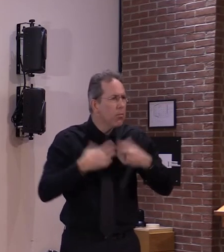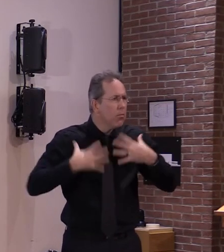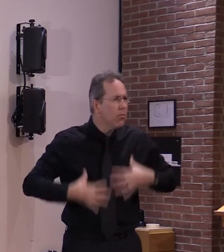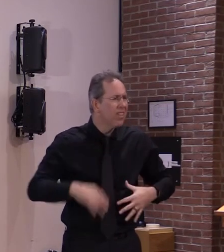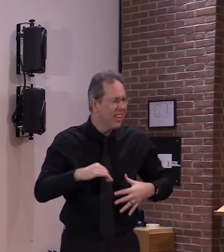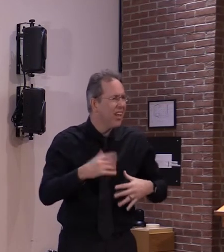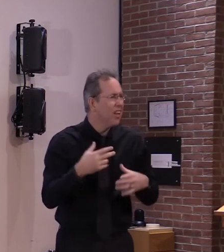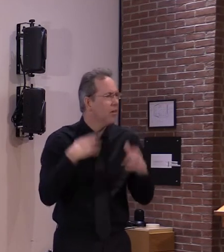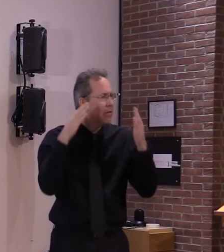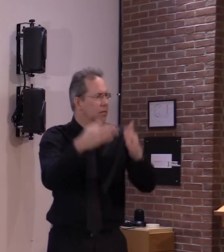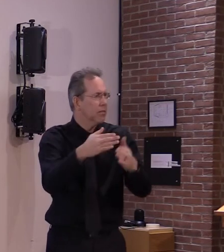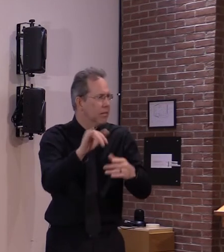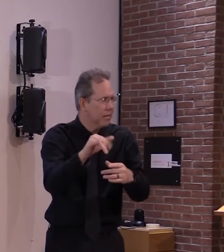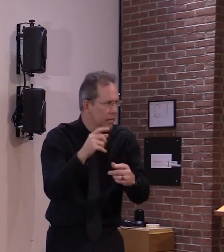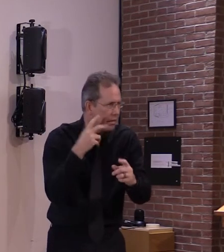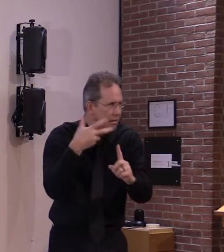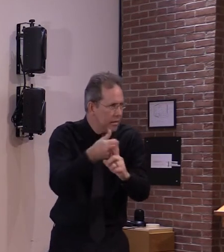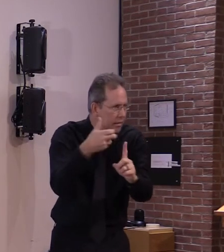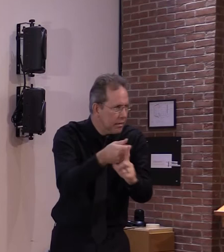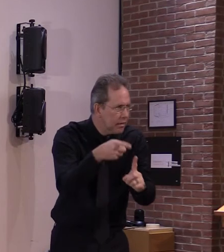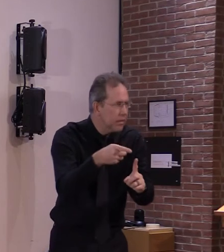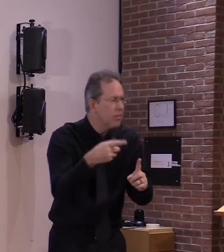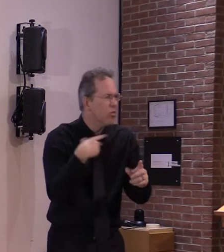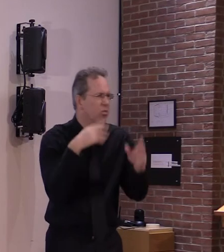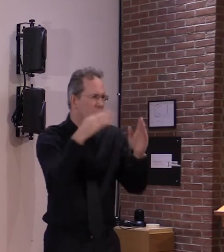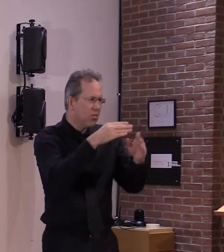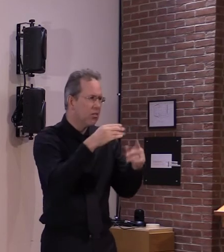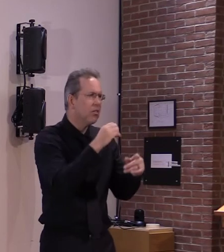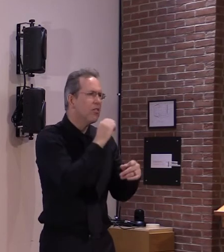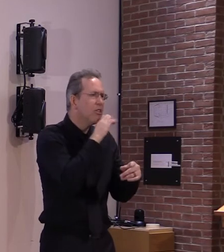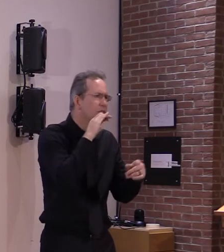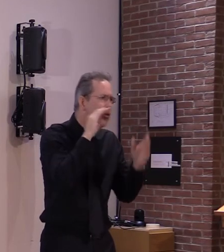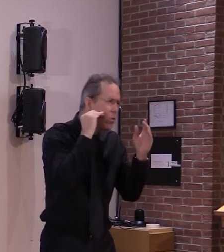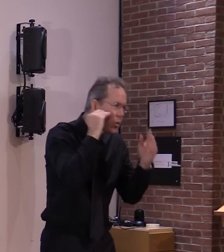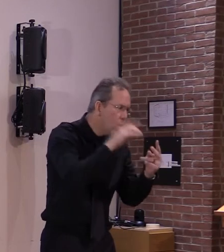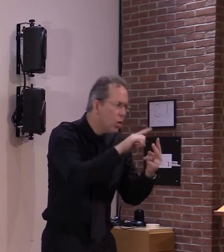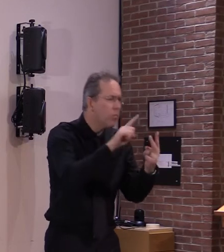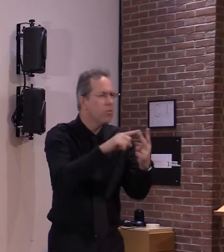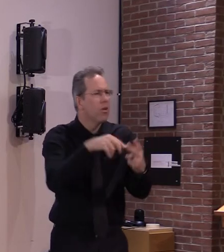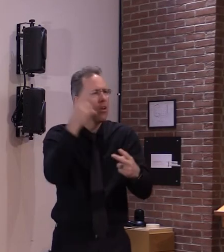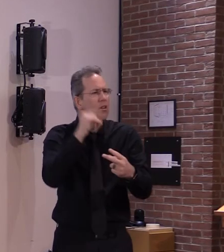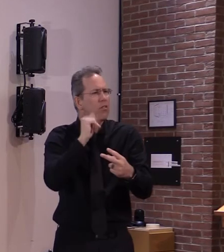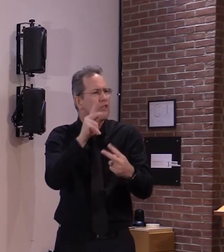of the other types of facilities which all still fit in the same priority category